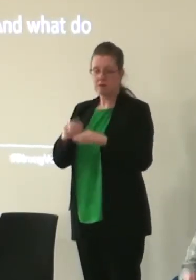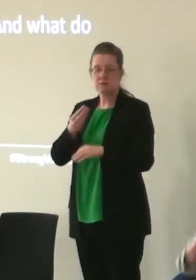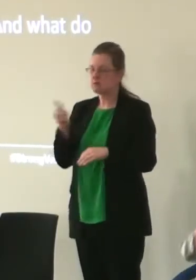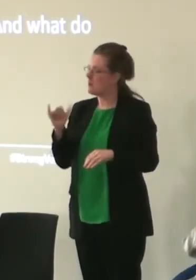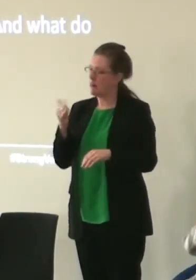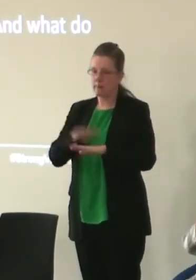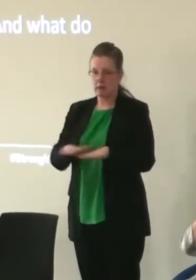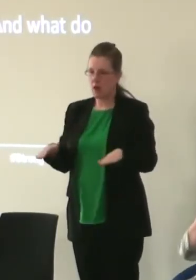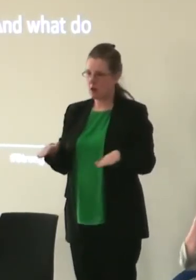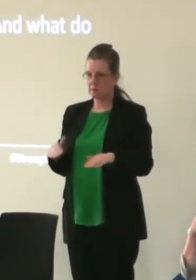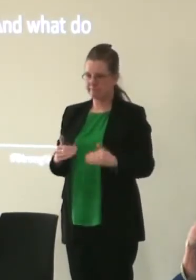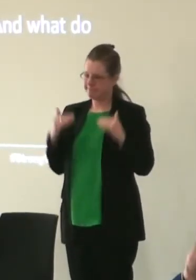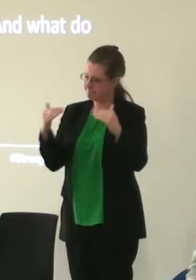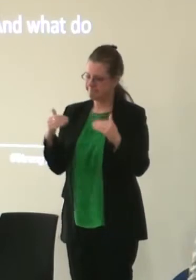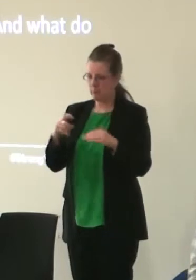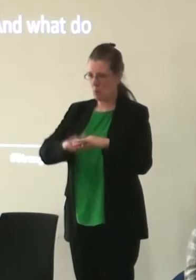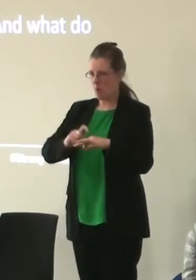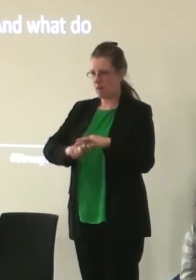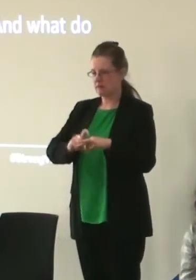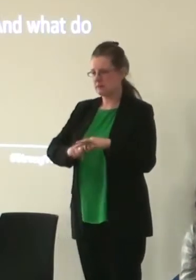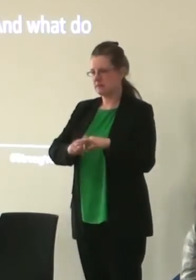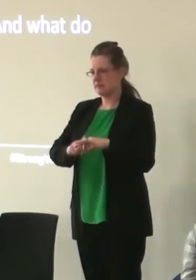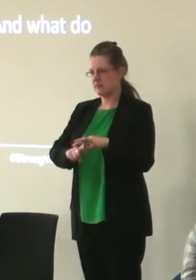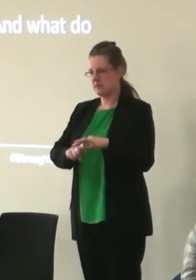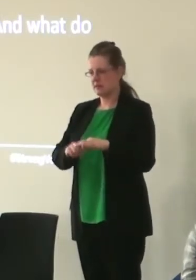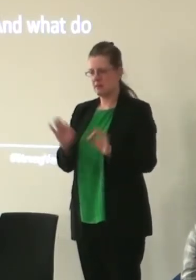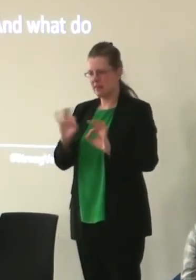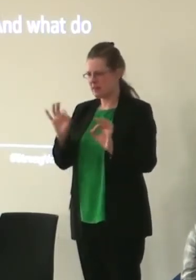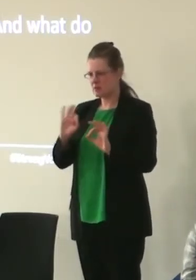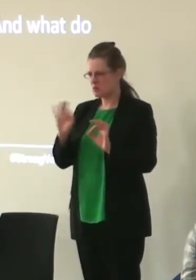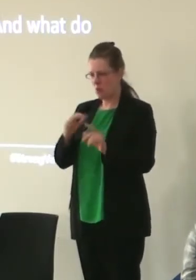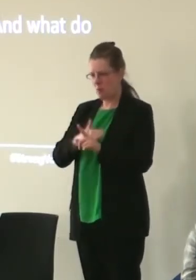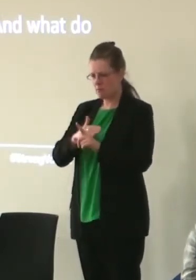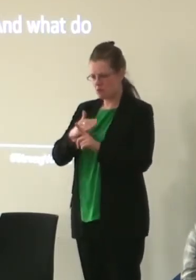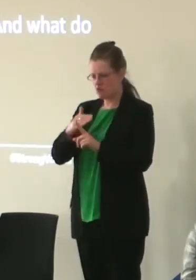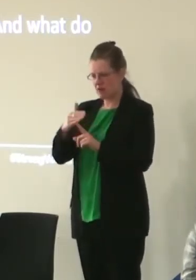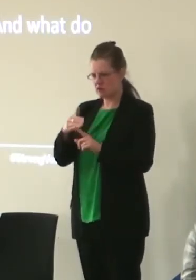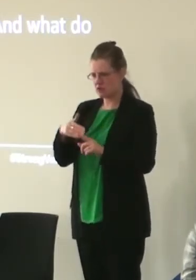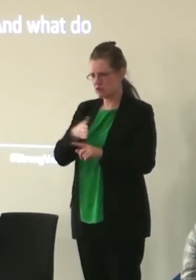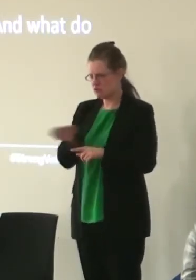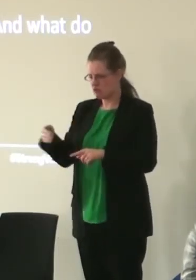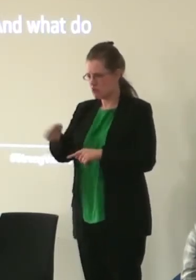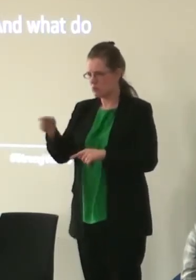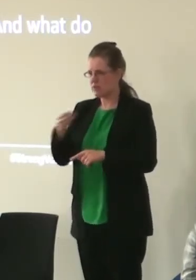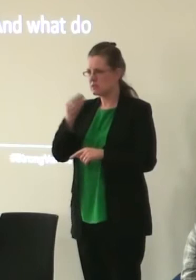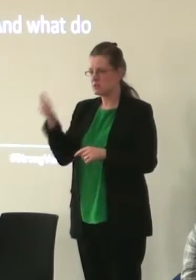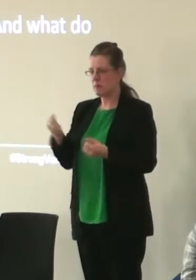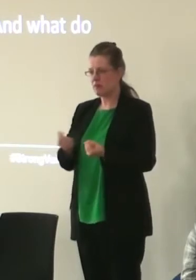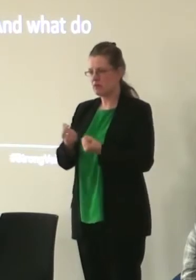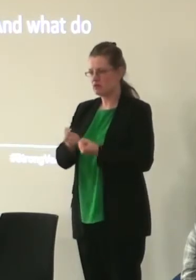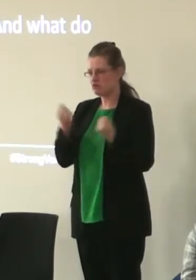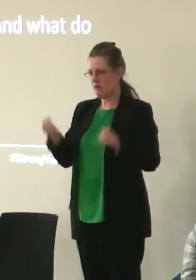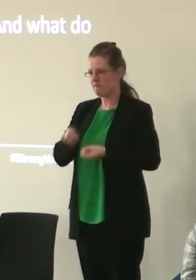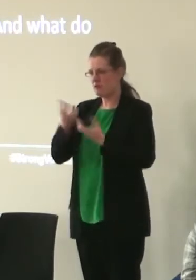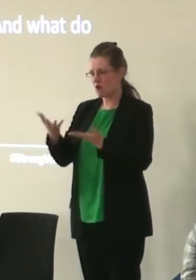quality but there aren't the kind of progression routes that some of the strong voices network have been